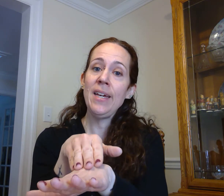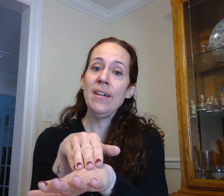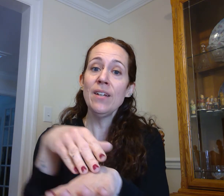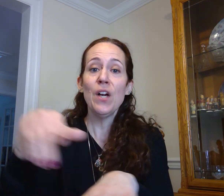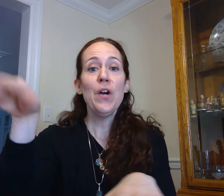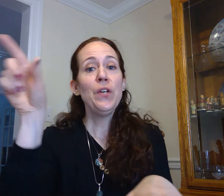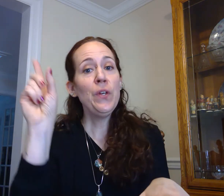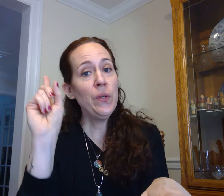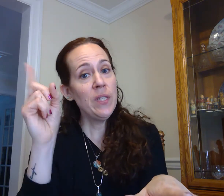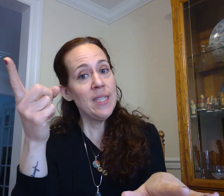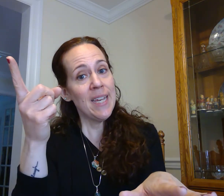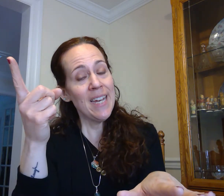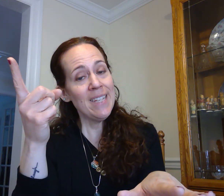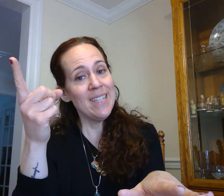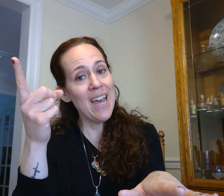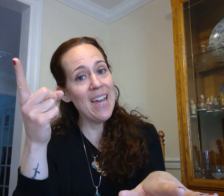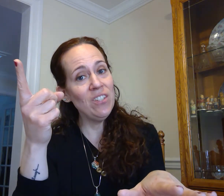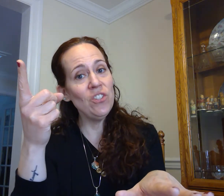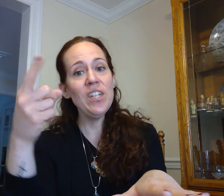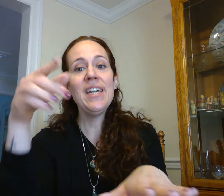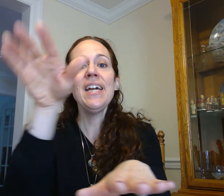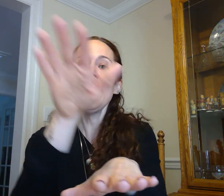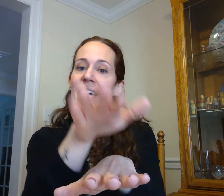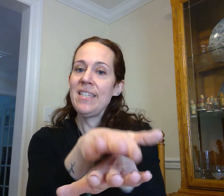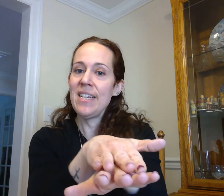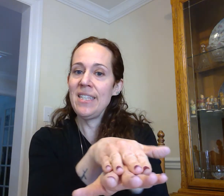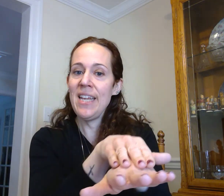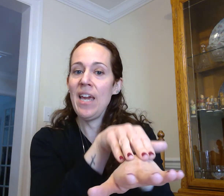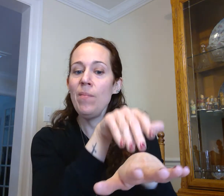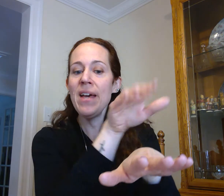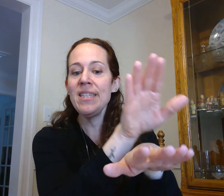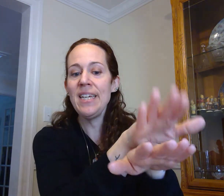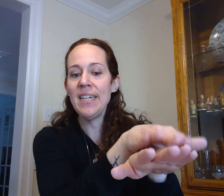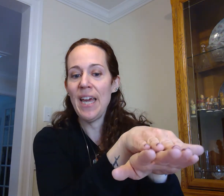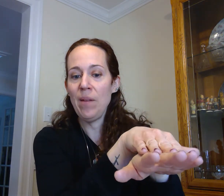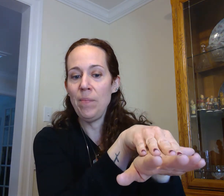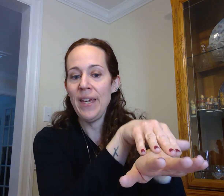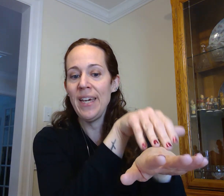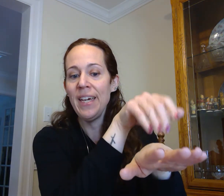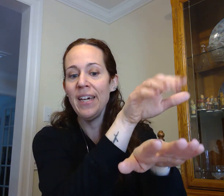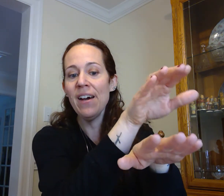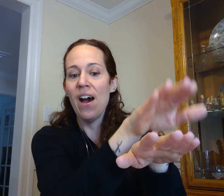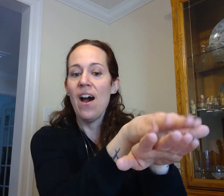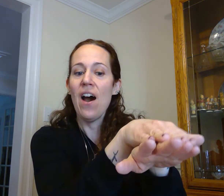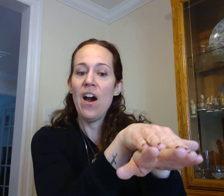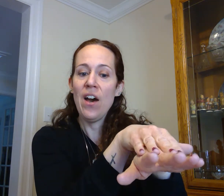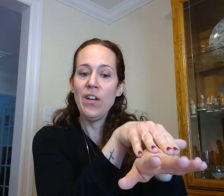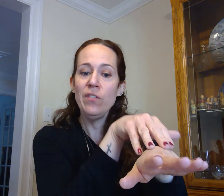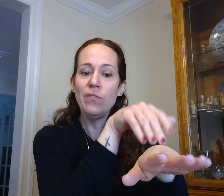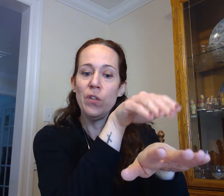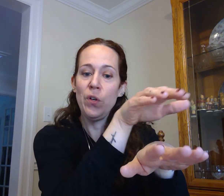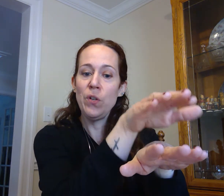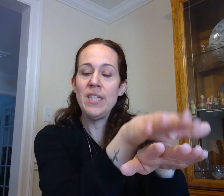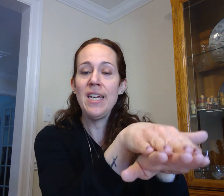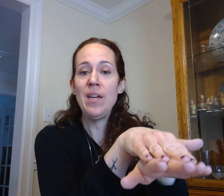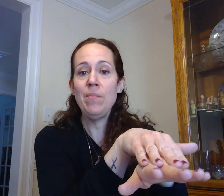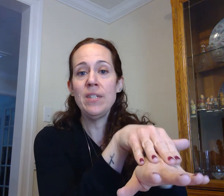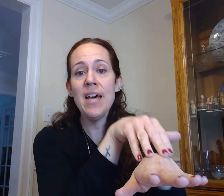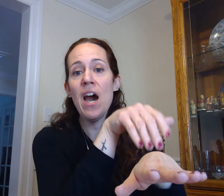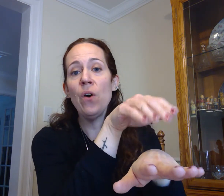you see said she he's as tame as he can be I'll float him down